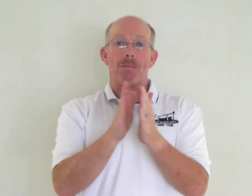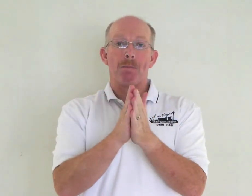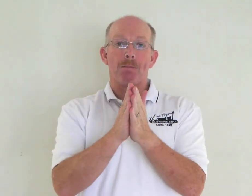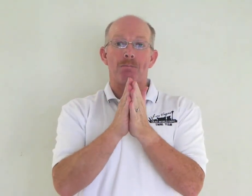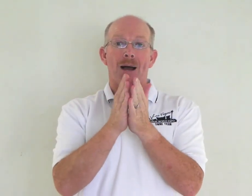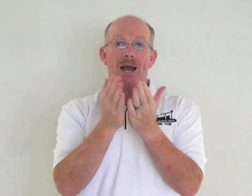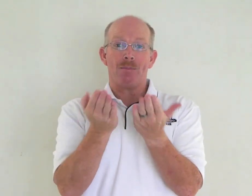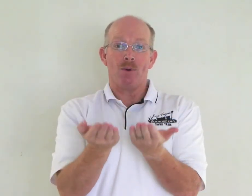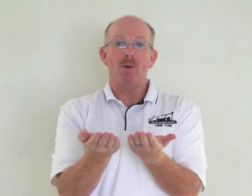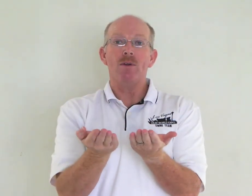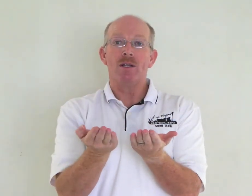Bible.